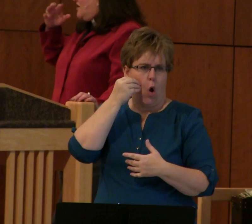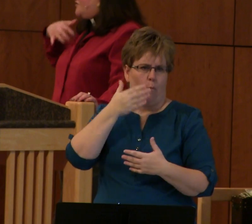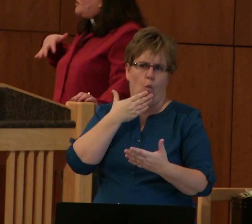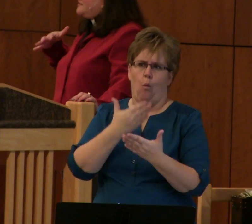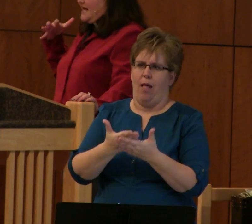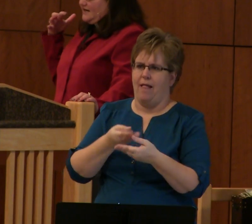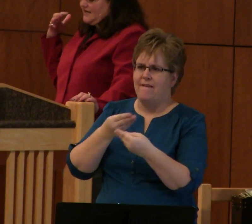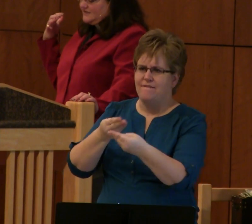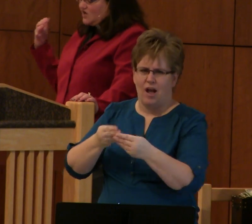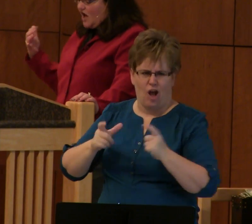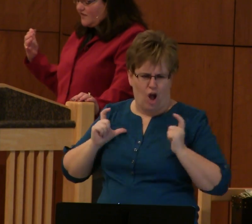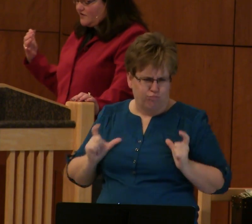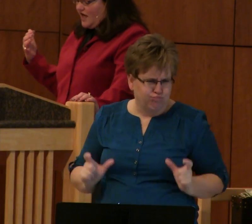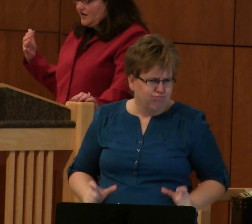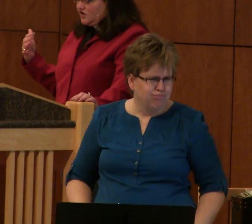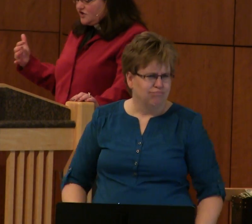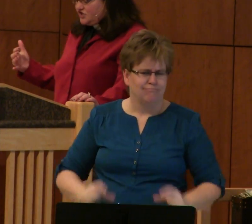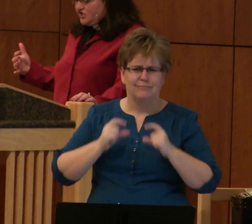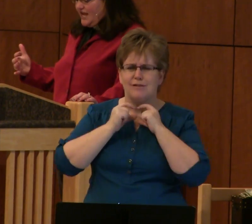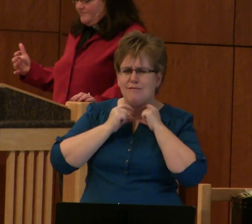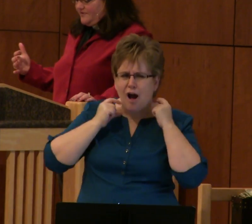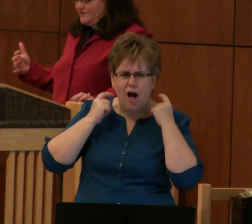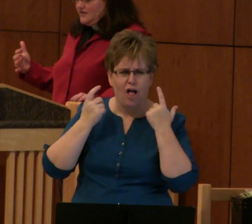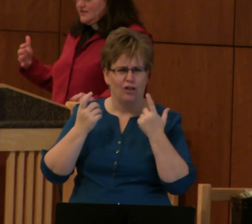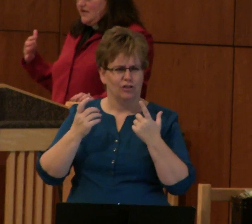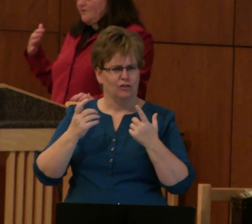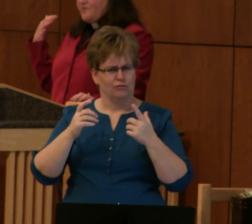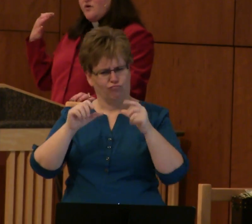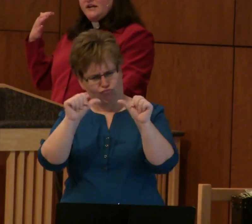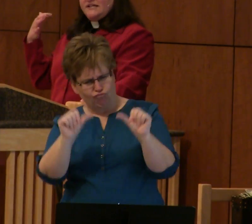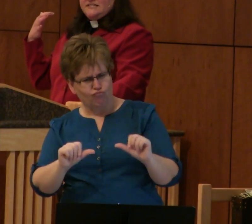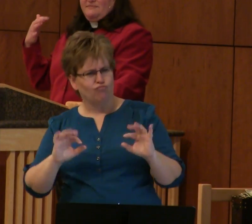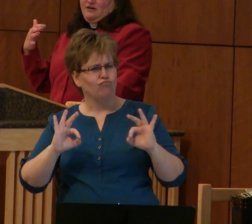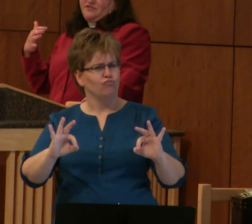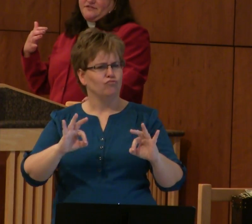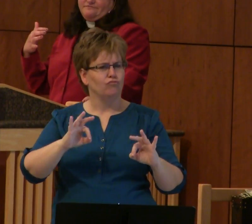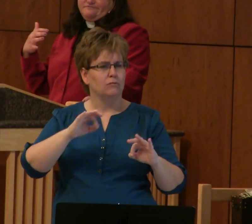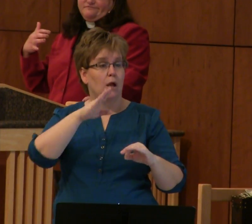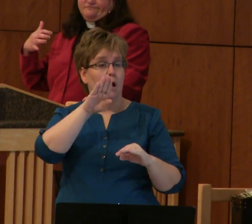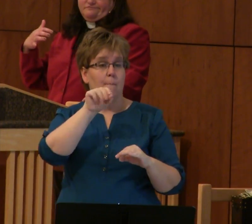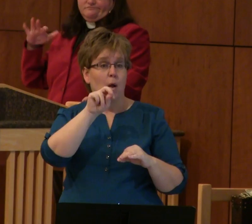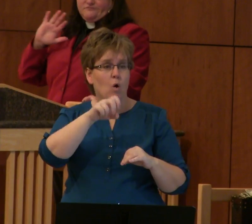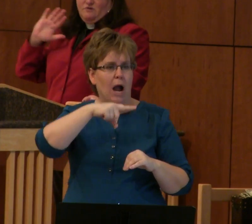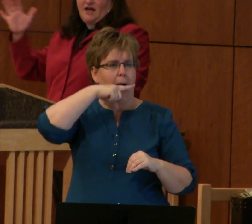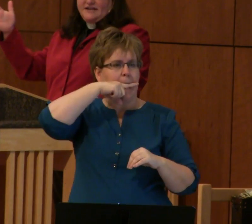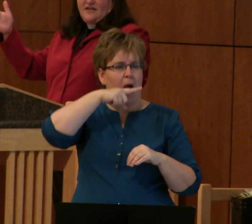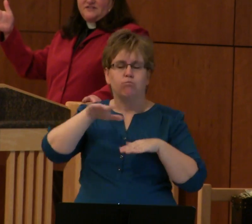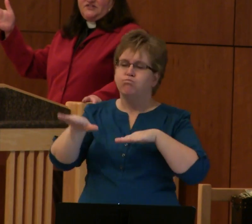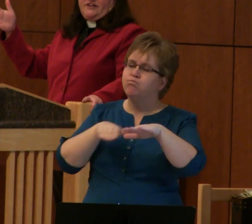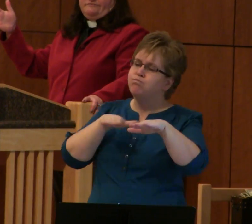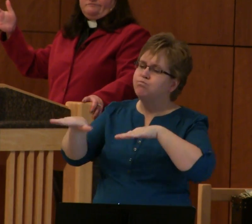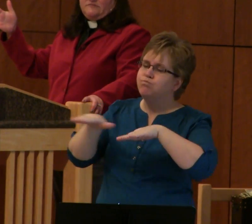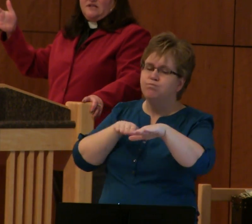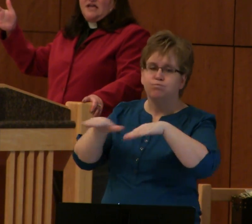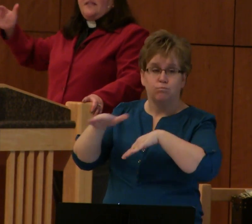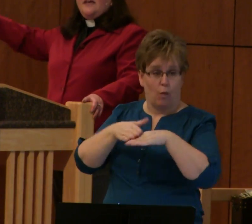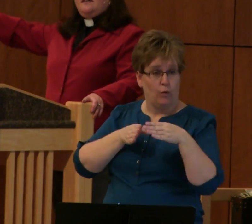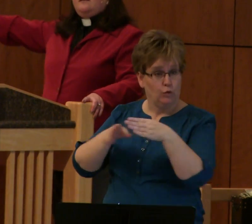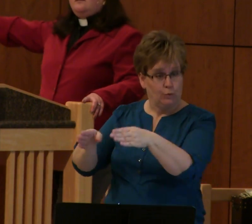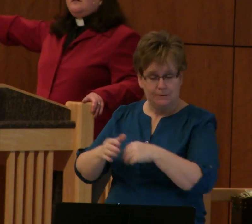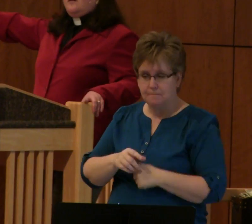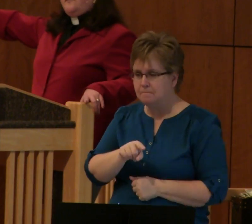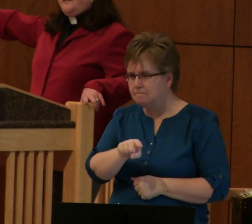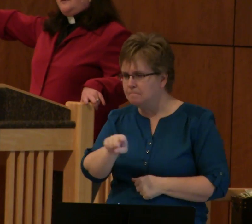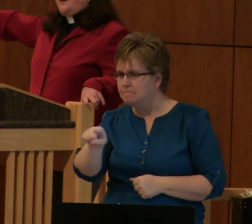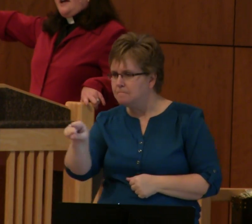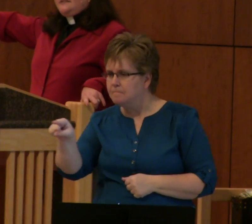was all groomed, had a nice collar on, good shape, a bone in its mouth walking down the street. And